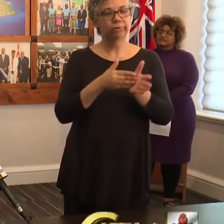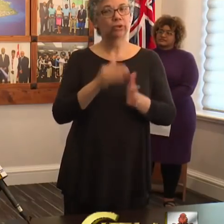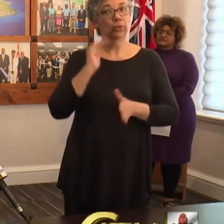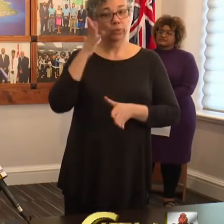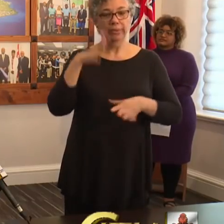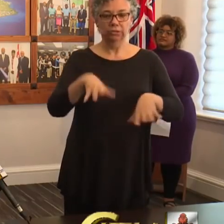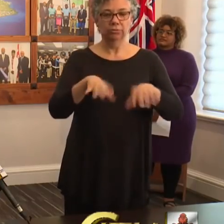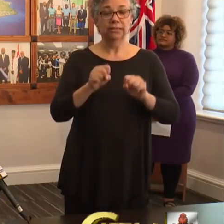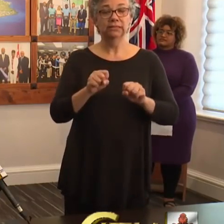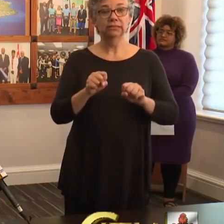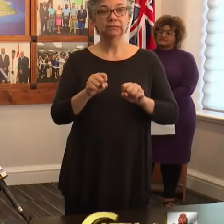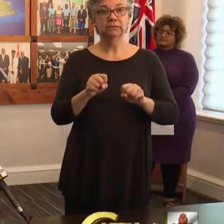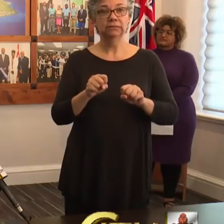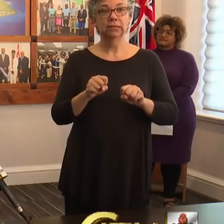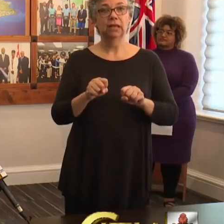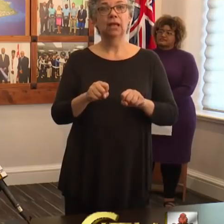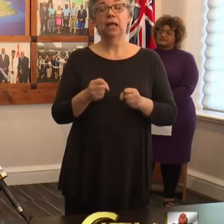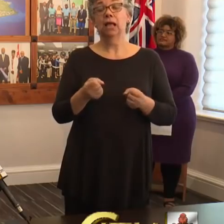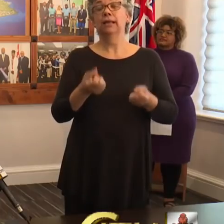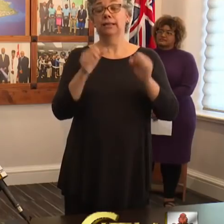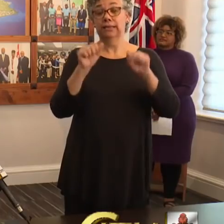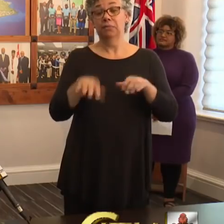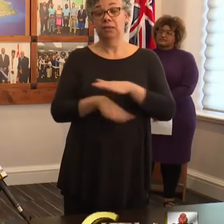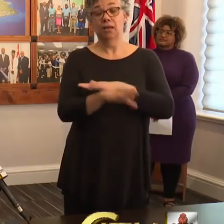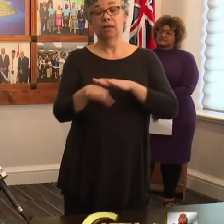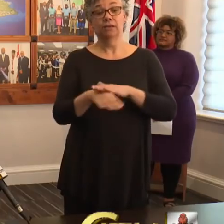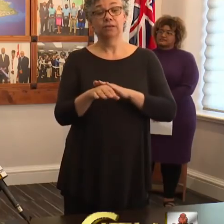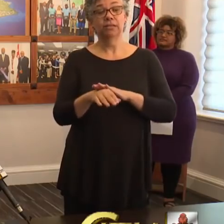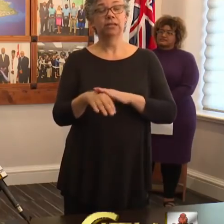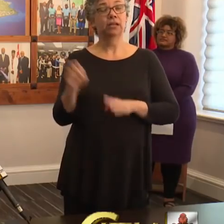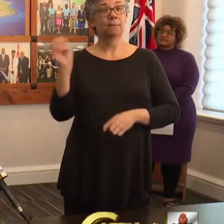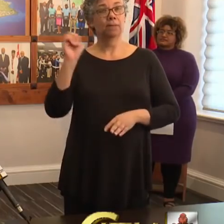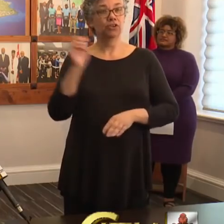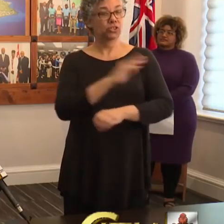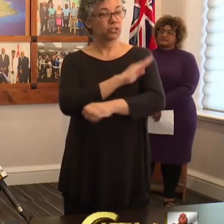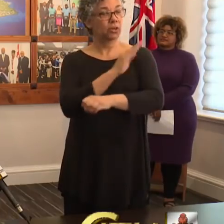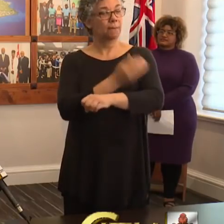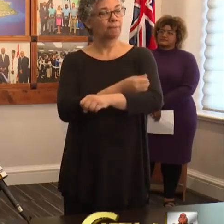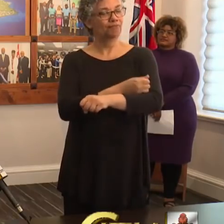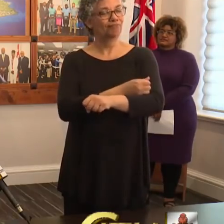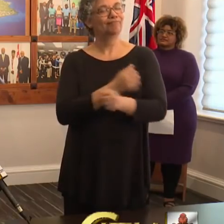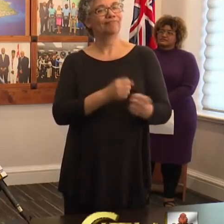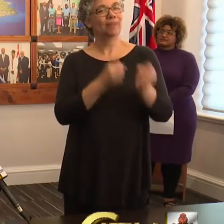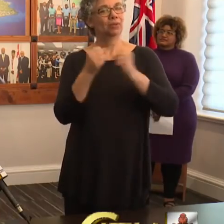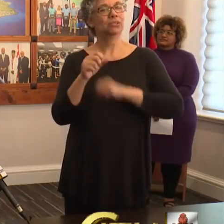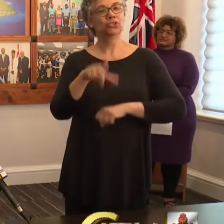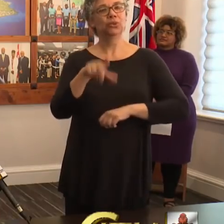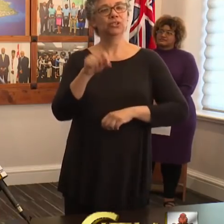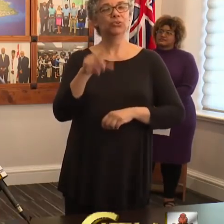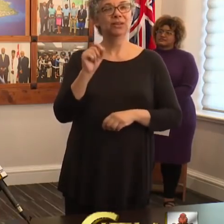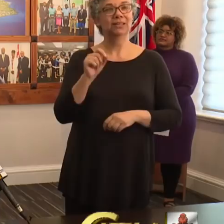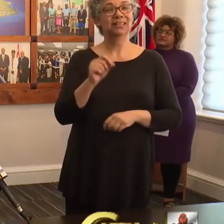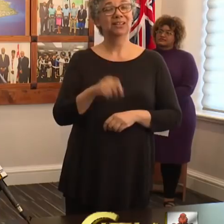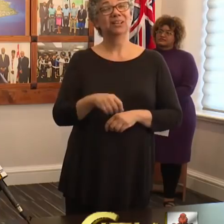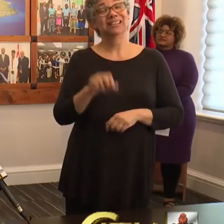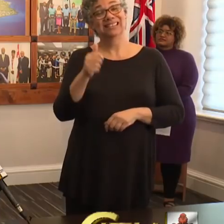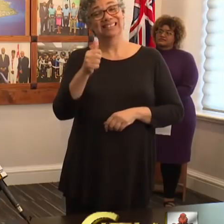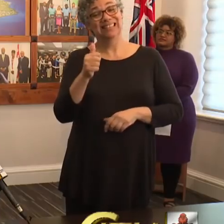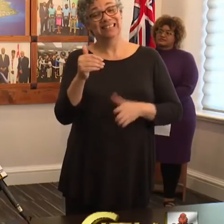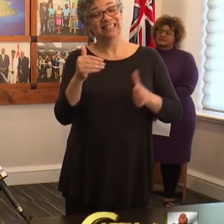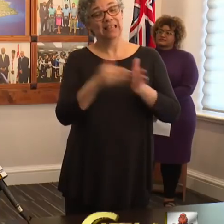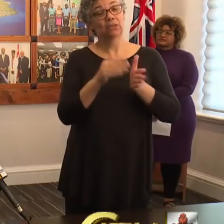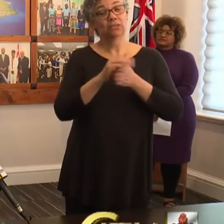Arrests can lead under the Emergency Powers COVID-19 Regulations 2020 to a $10,000 fine